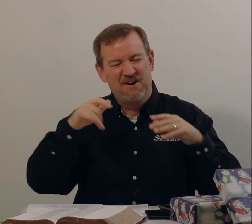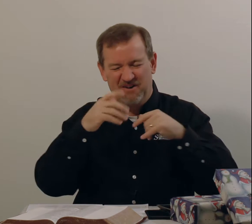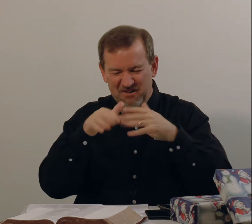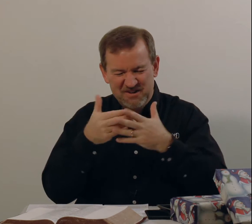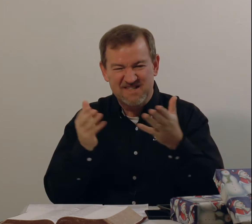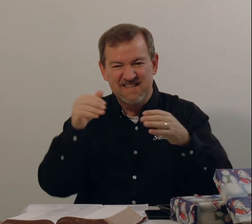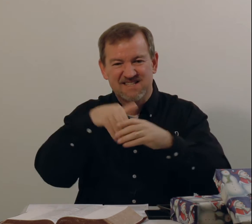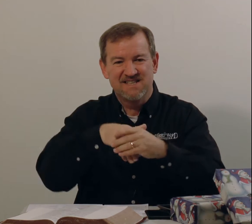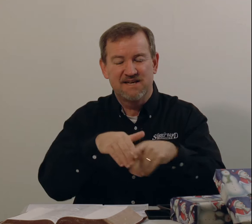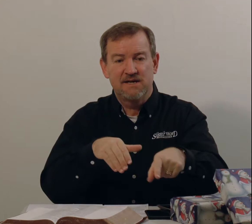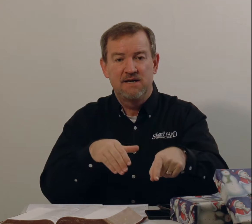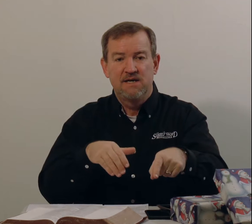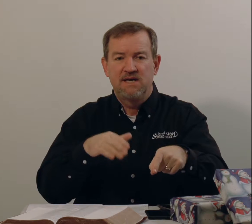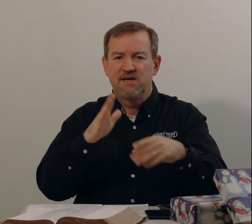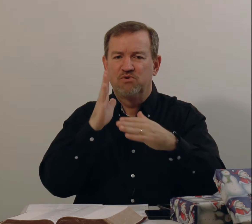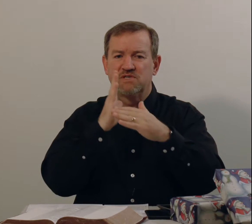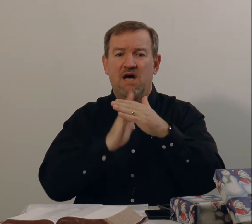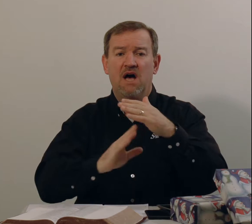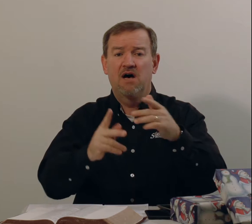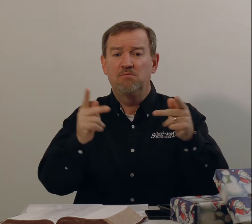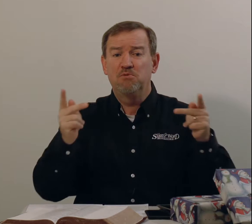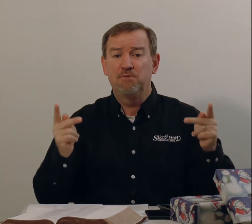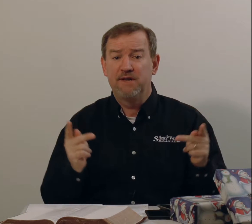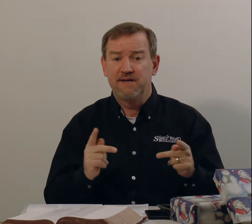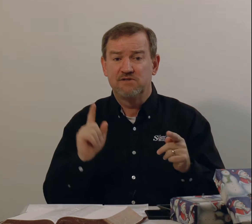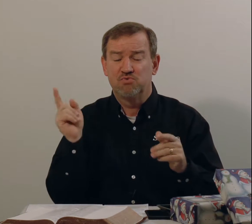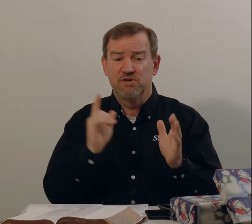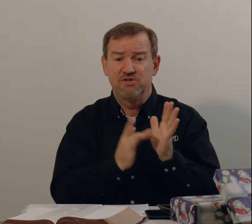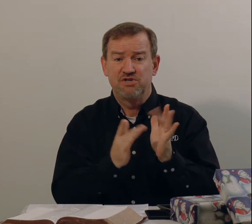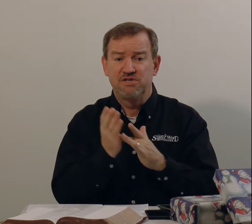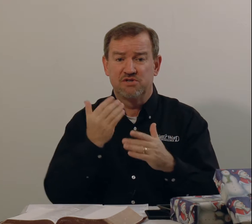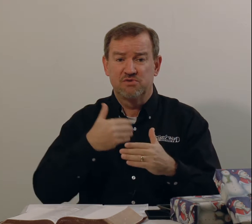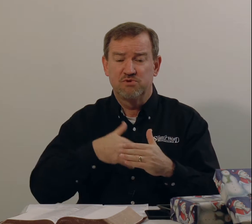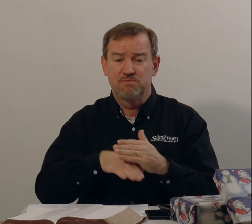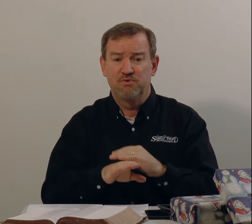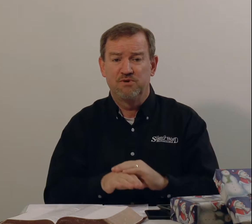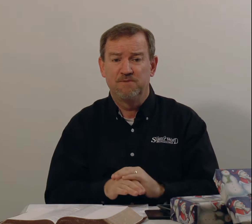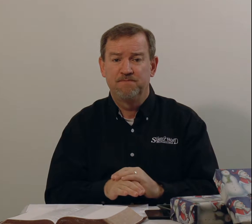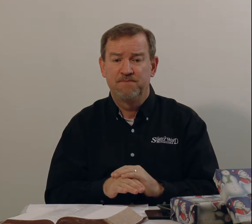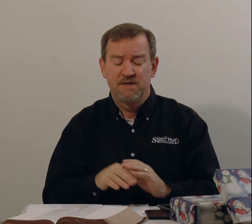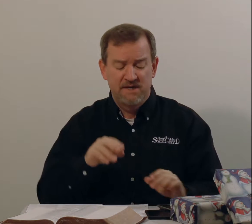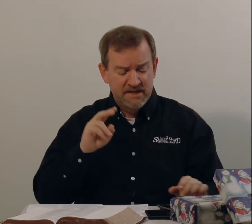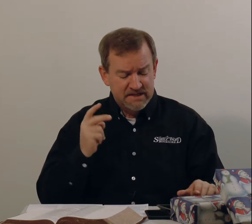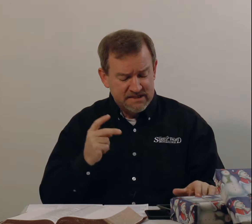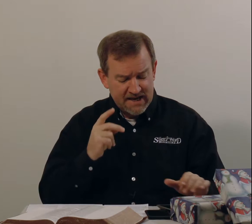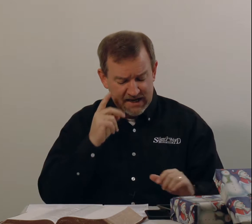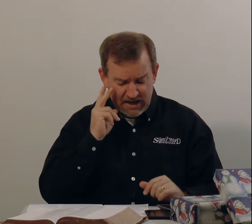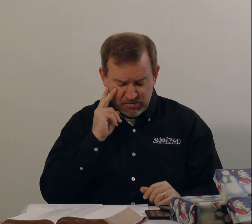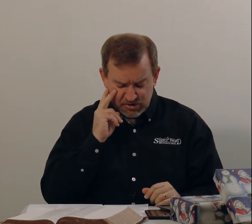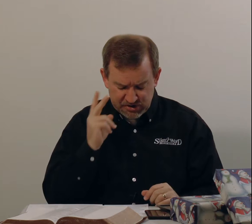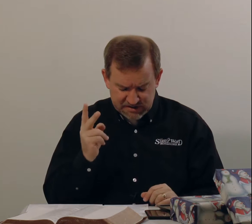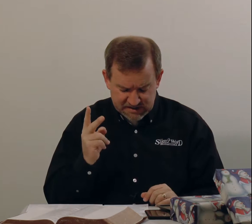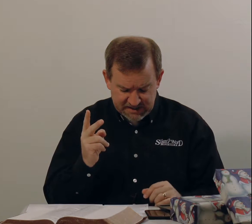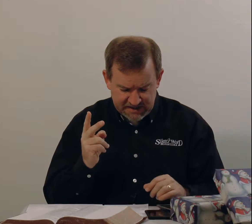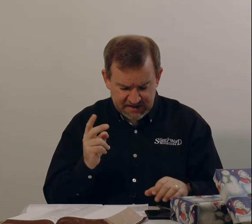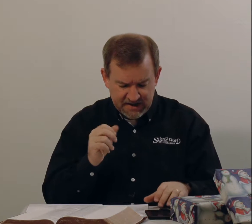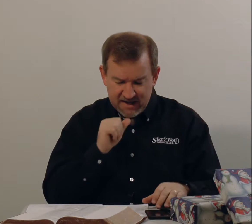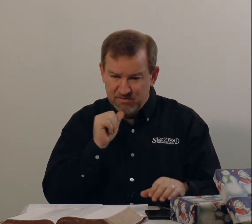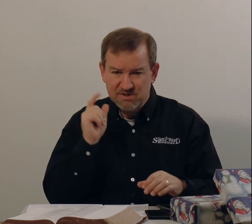and all those things in there. It was a humble place where Jesus was born. Second, I want you to see, it was